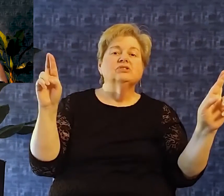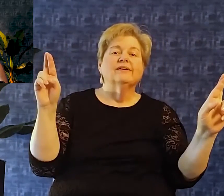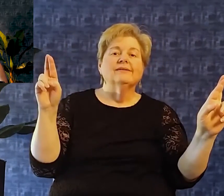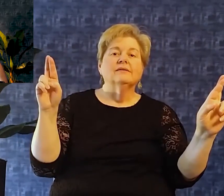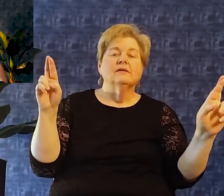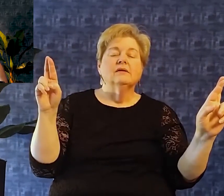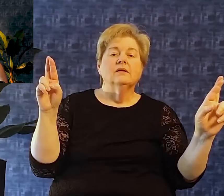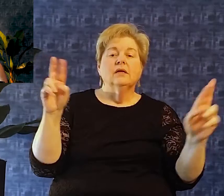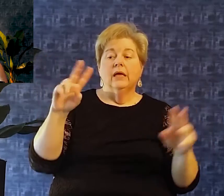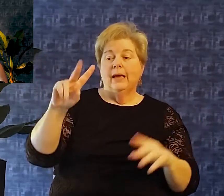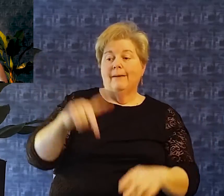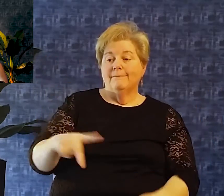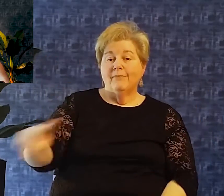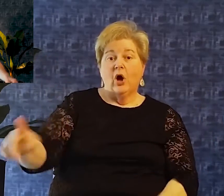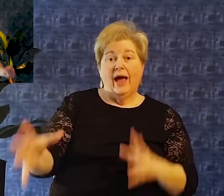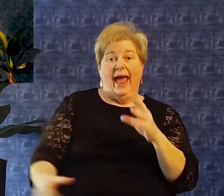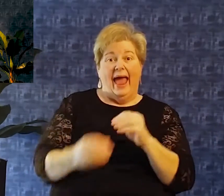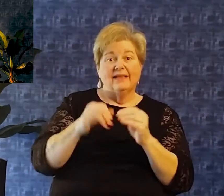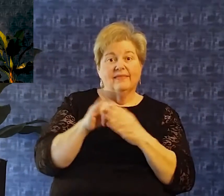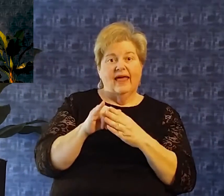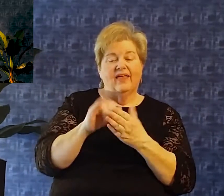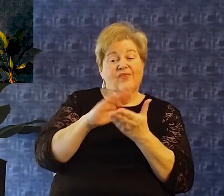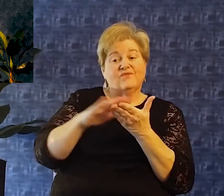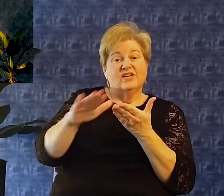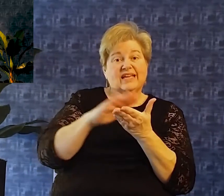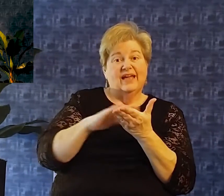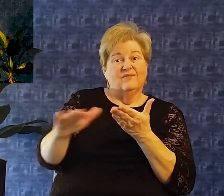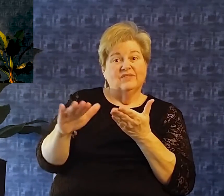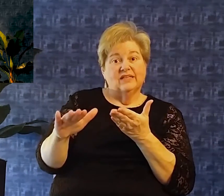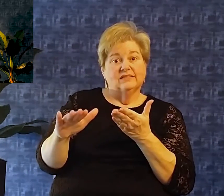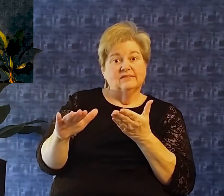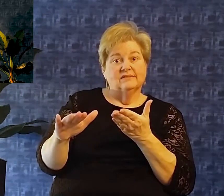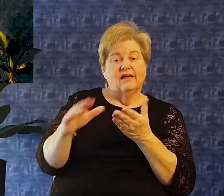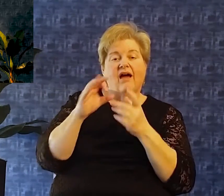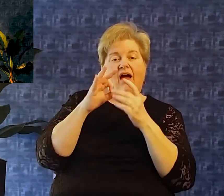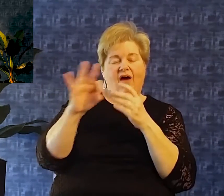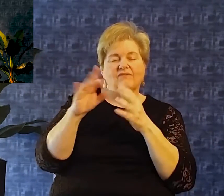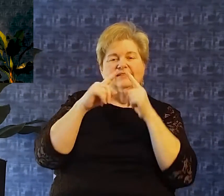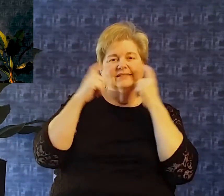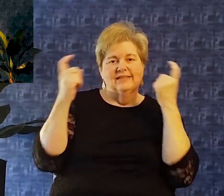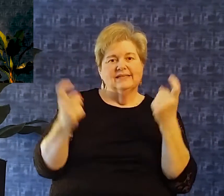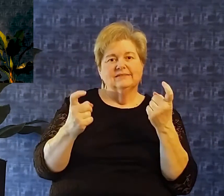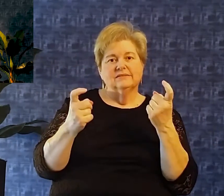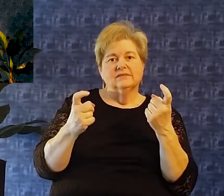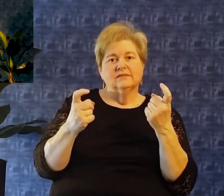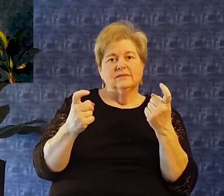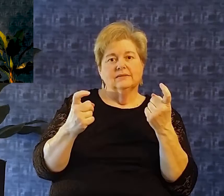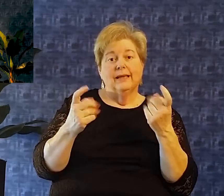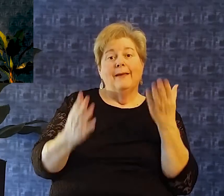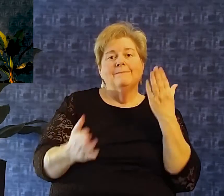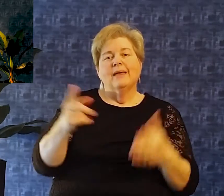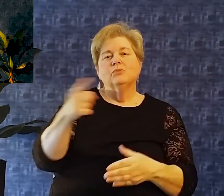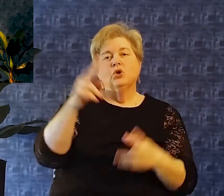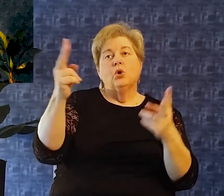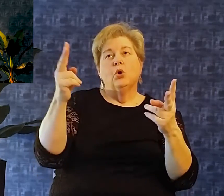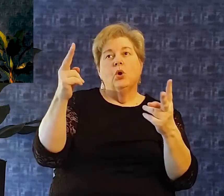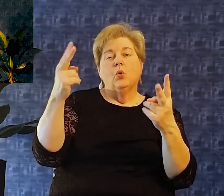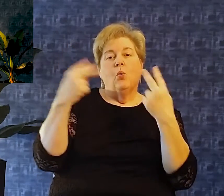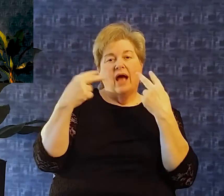sins Now you may be watching today. Maybe you're not a christian. Maybe you're not sure what redemption is really